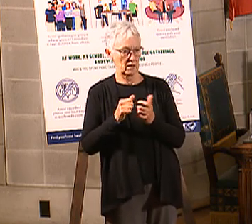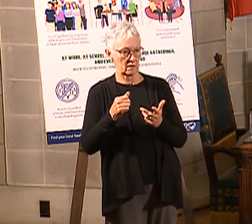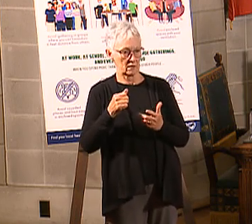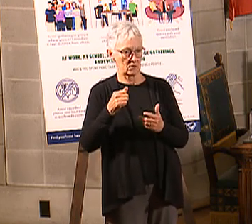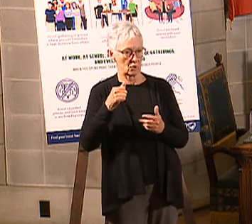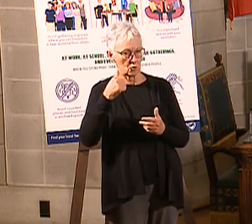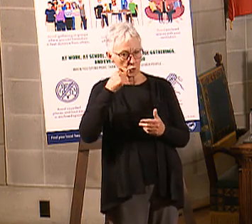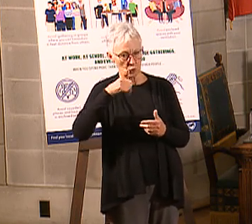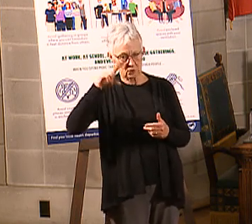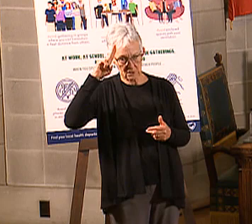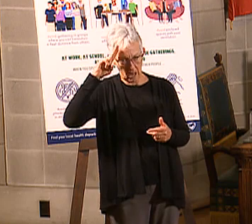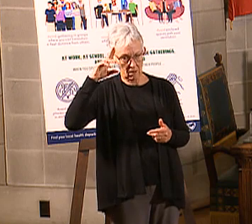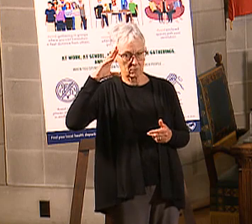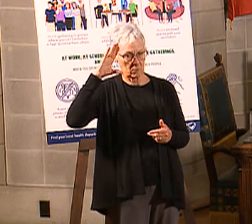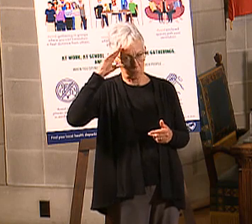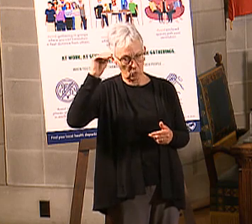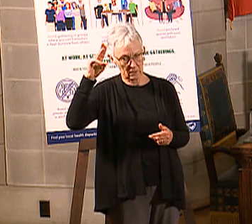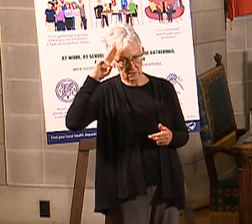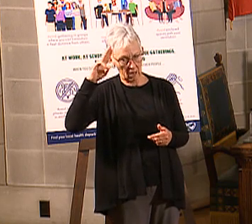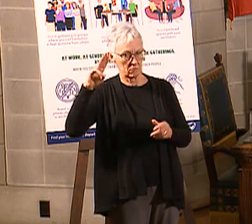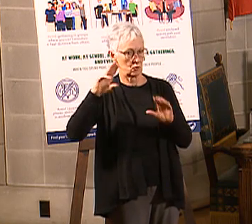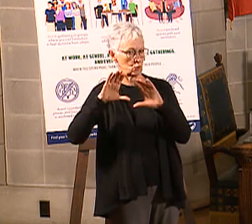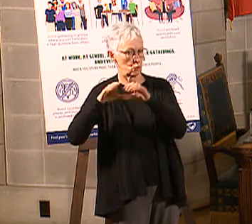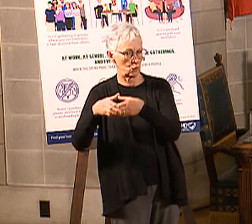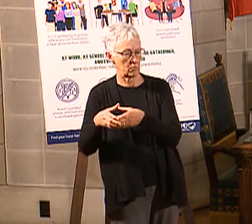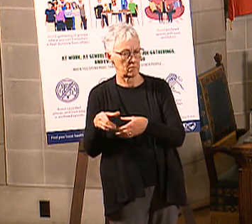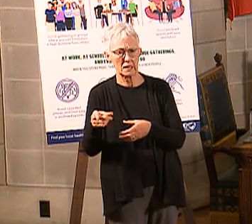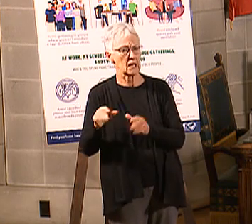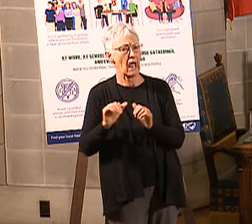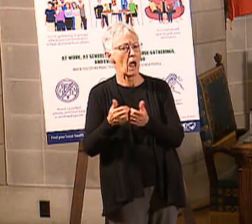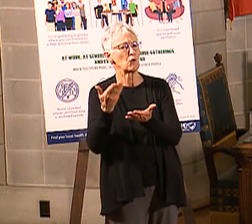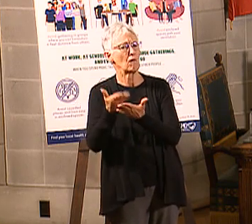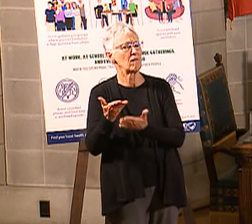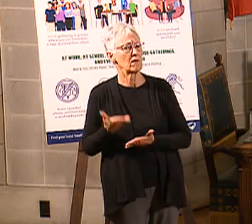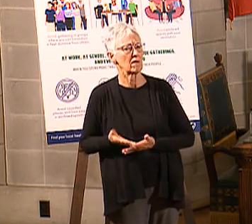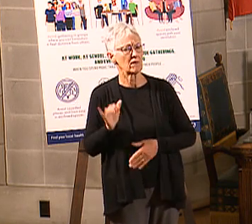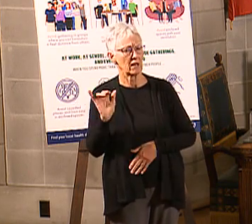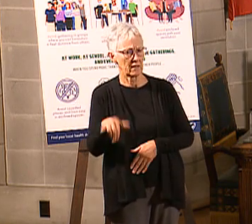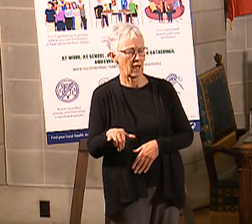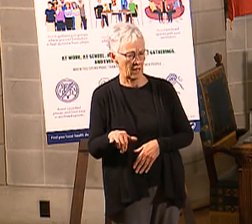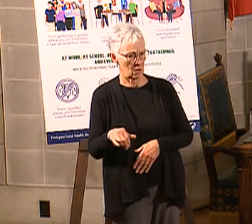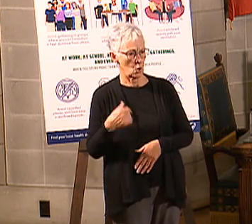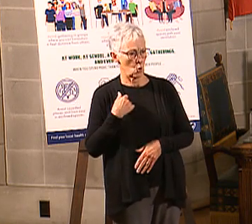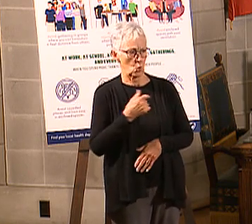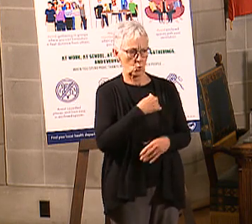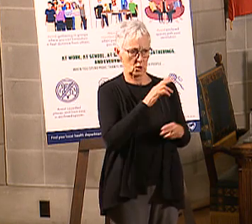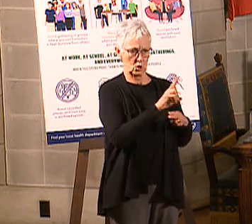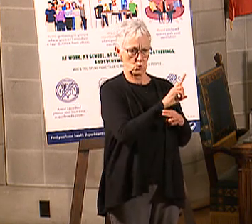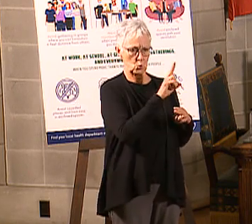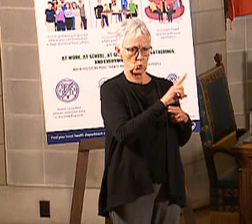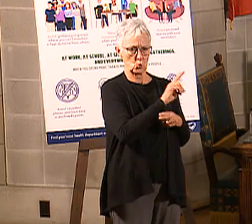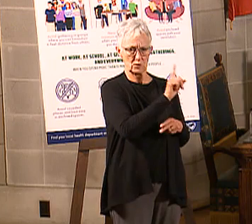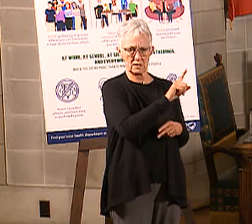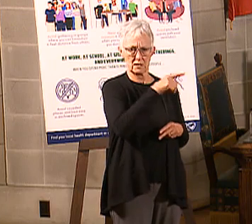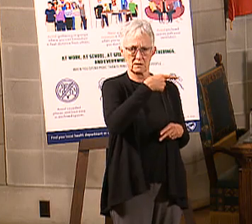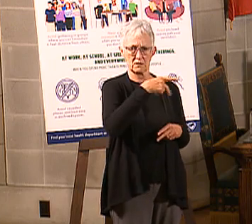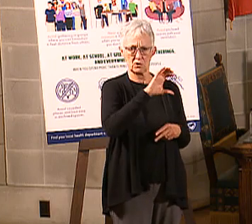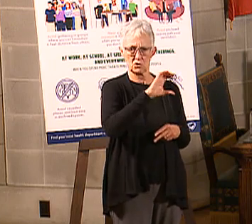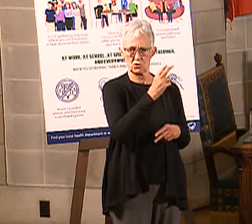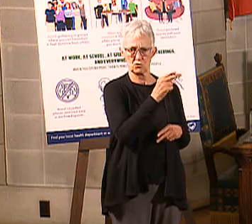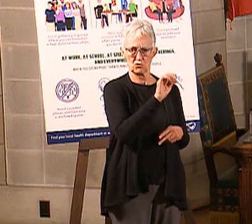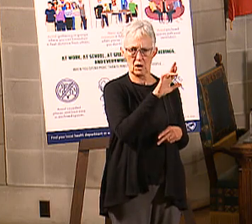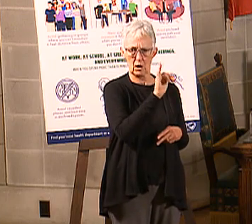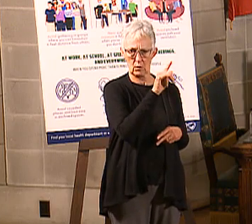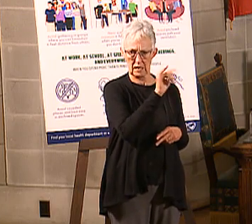it? And so what we were utilizing the existing network of public charities. What do I mean by that? We're not going to reinvent the wheel.